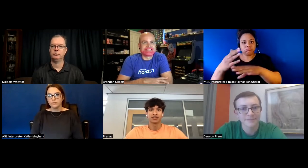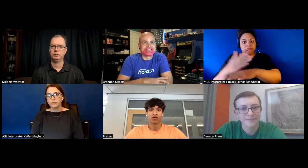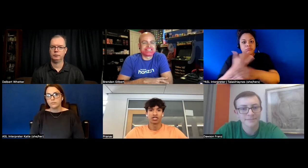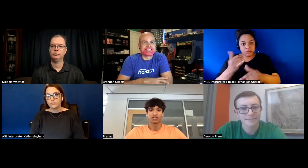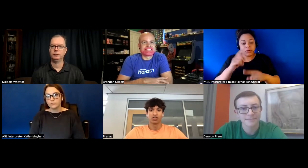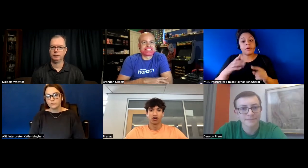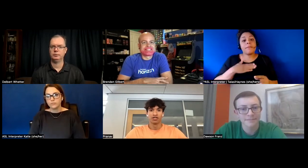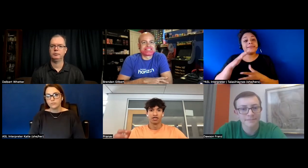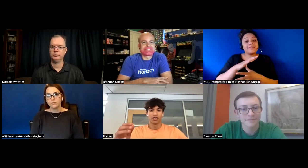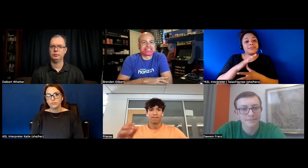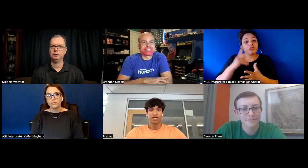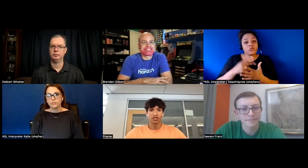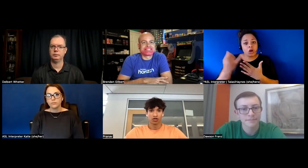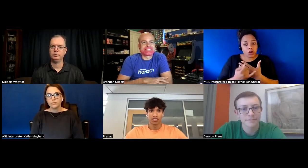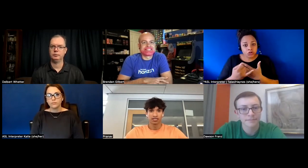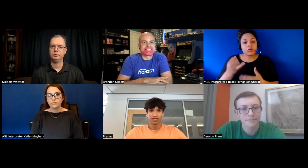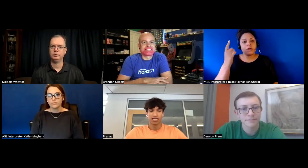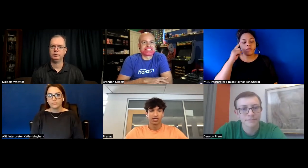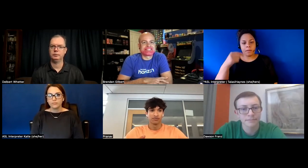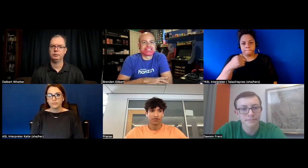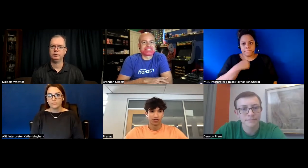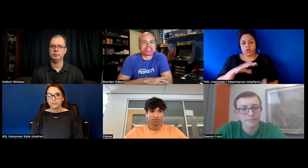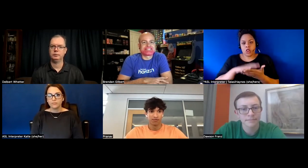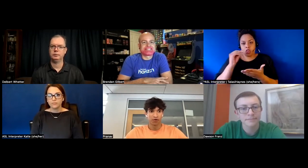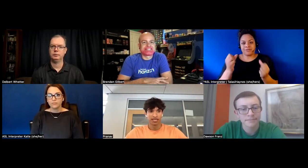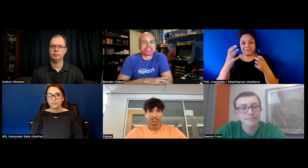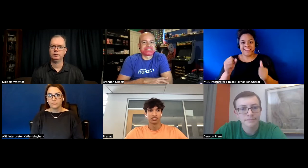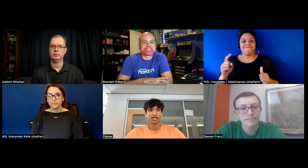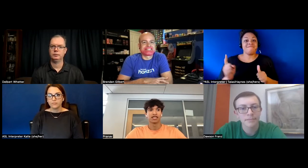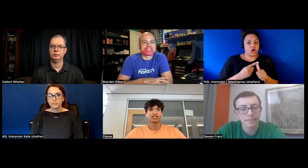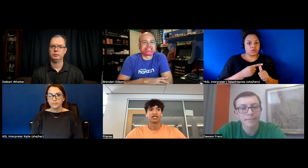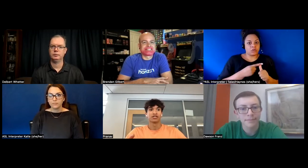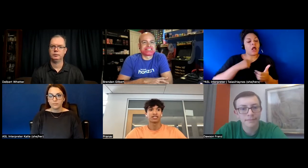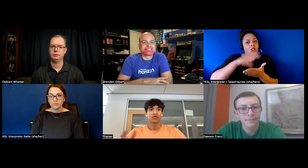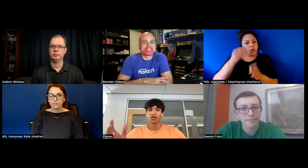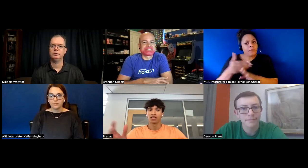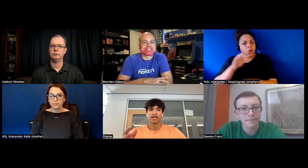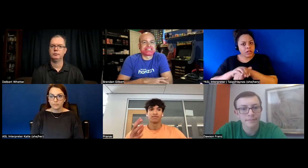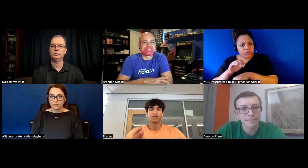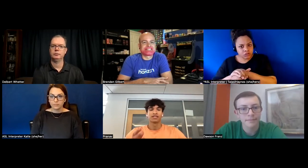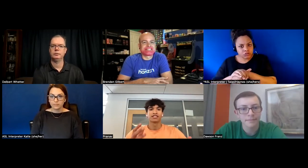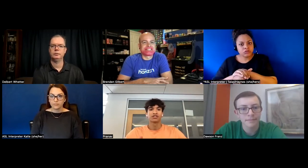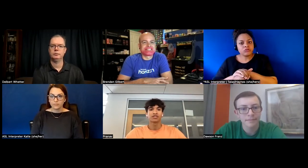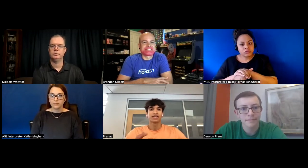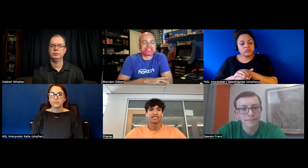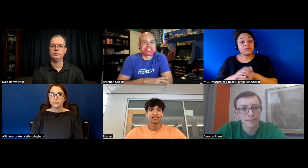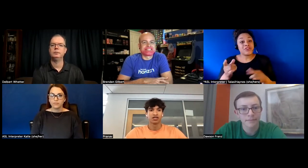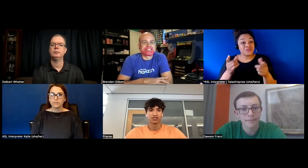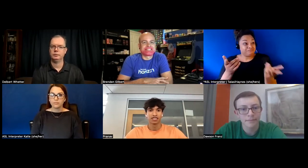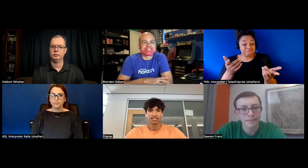project on me learning sign language first before english and it turns out children can easily understand